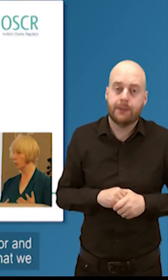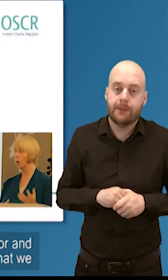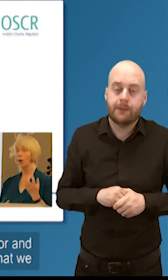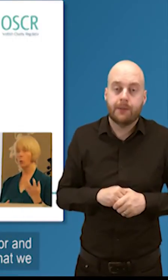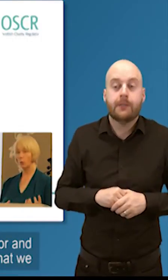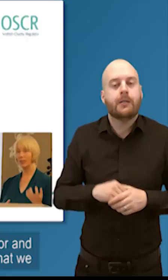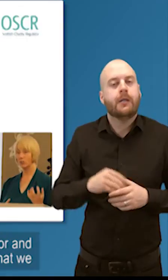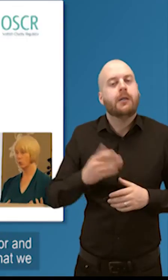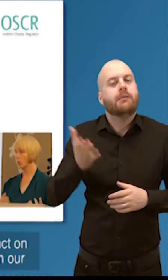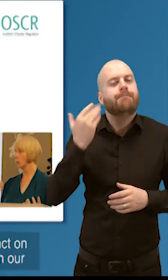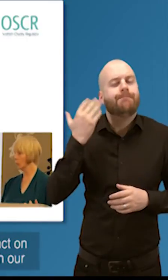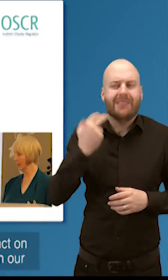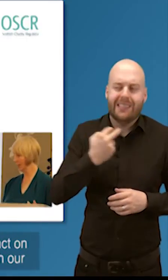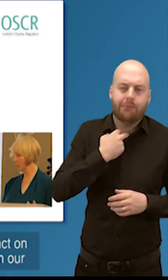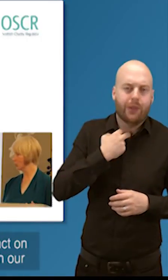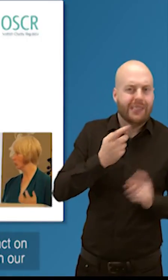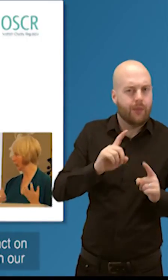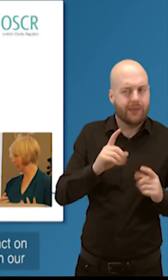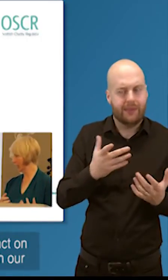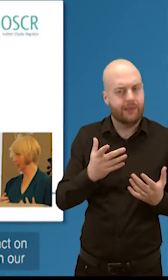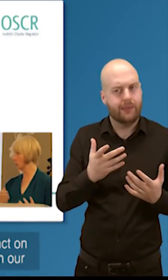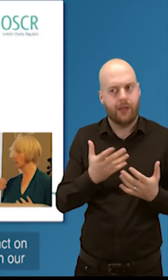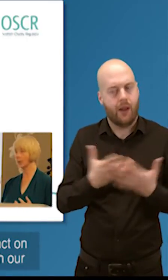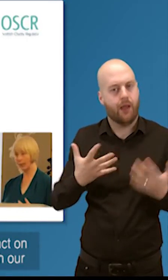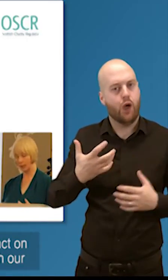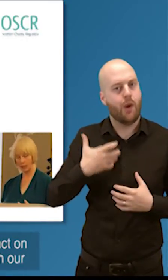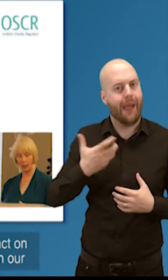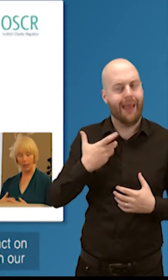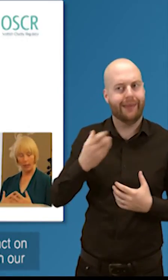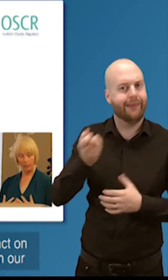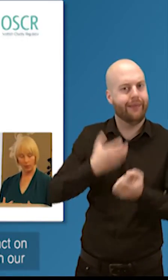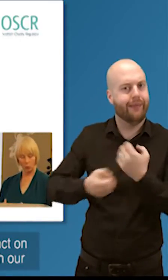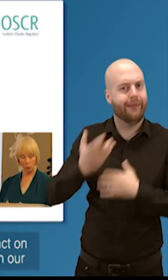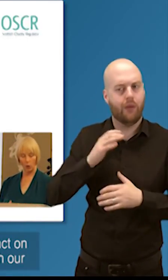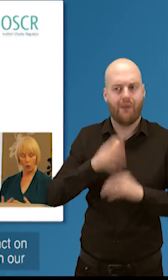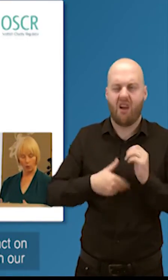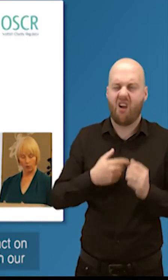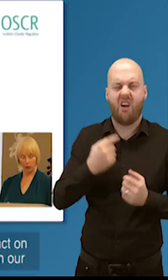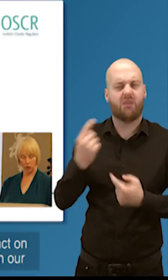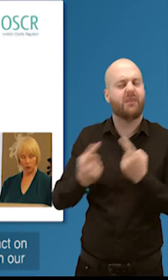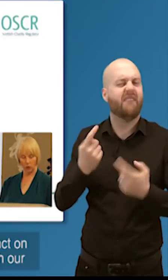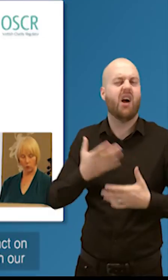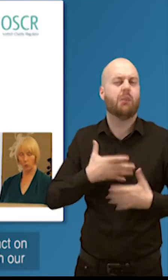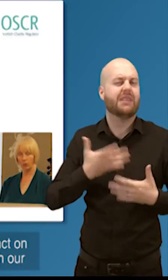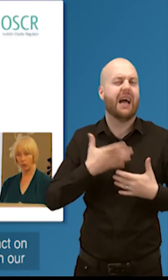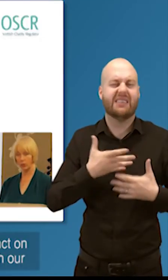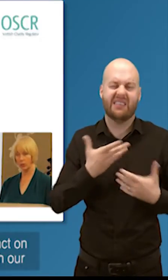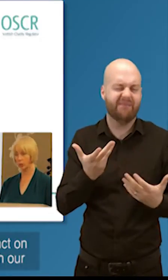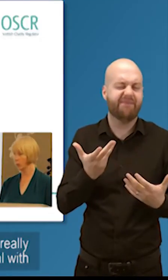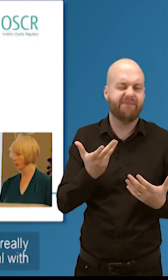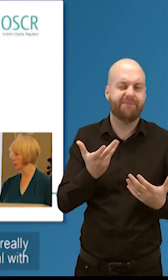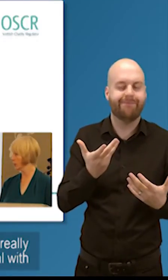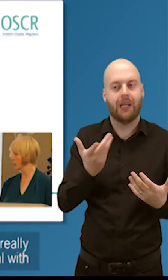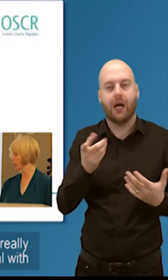that people know what we can do and what we can't do what we can act on and can't and so what we're really trying to do with our